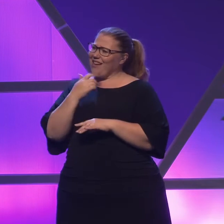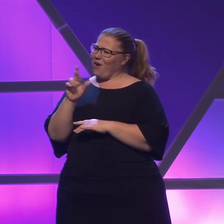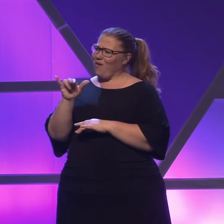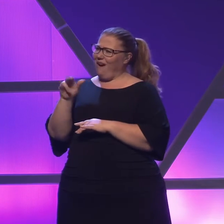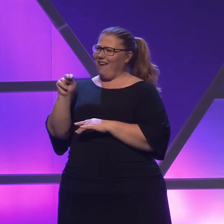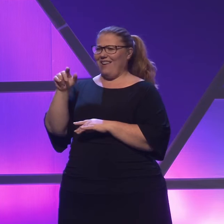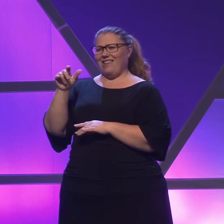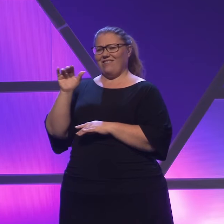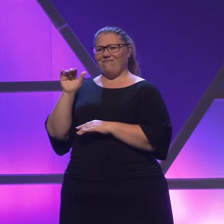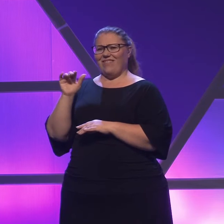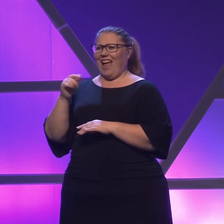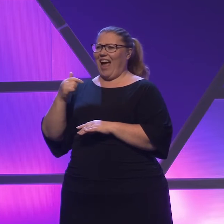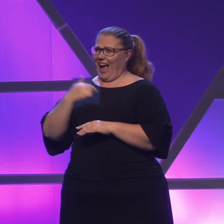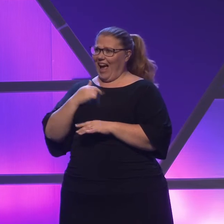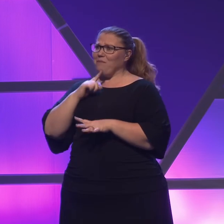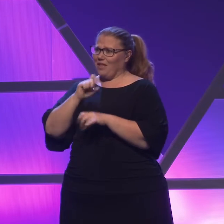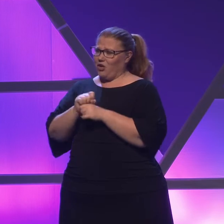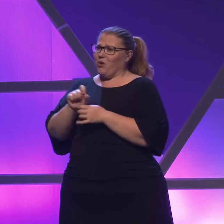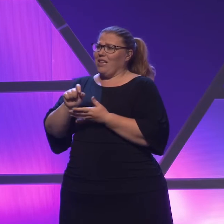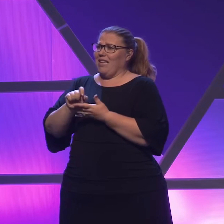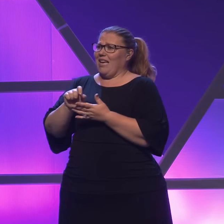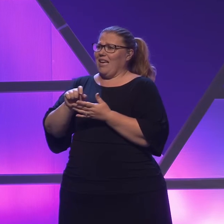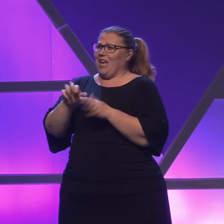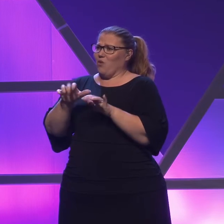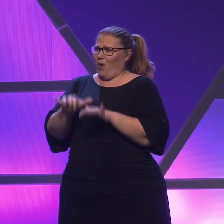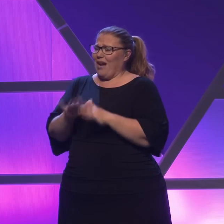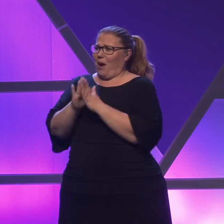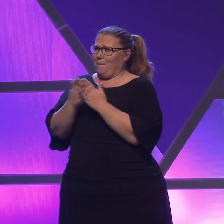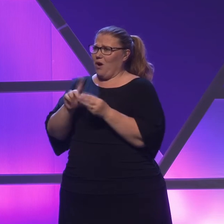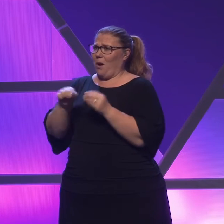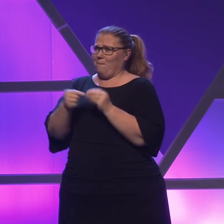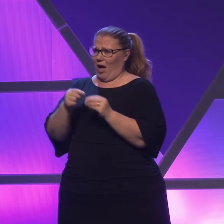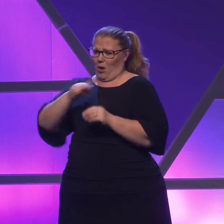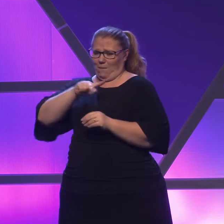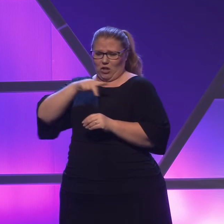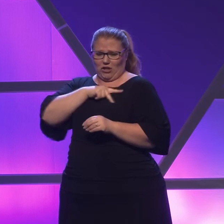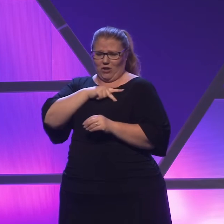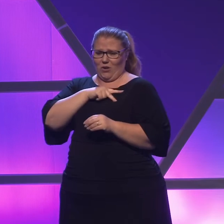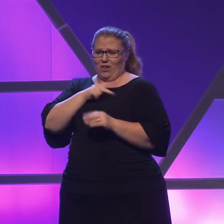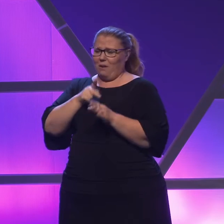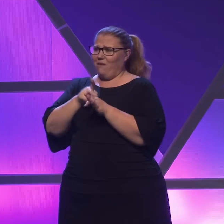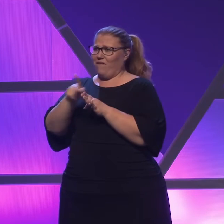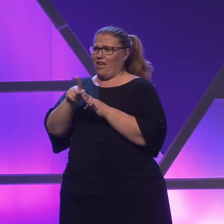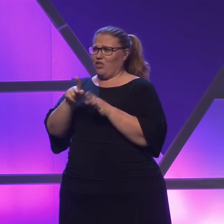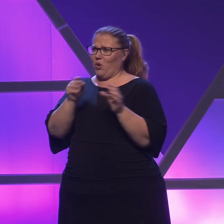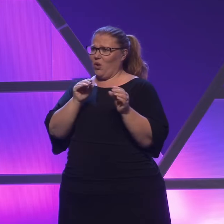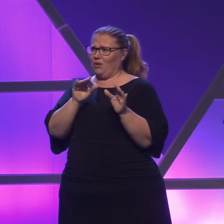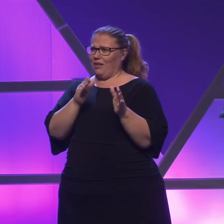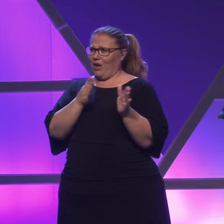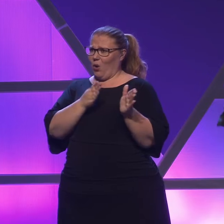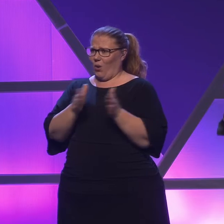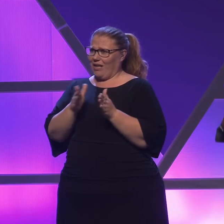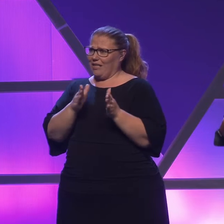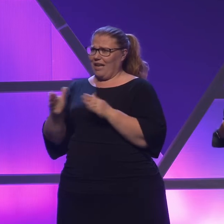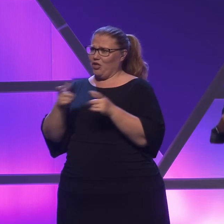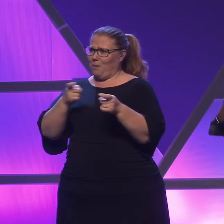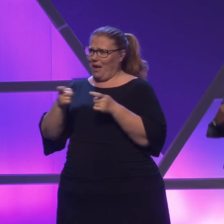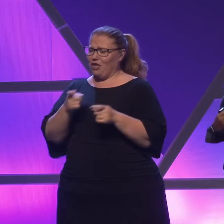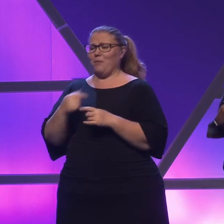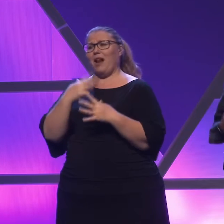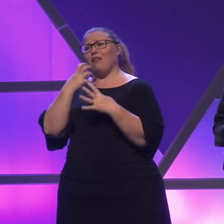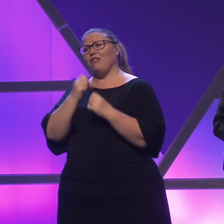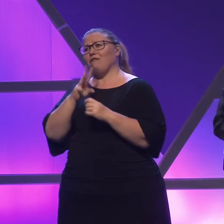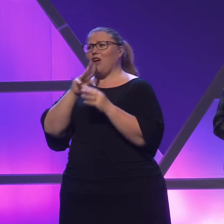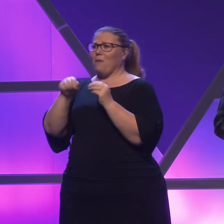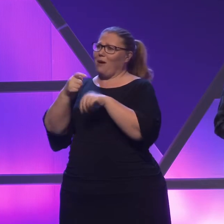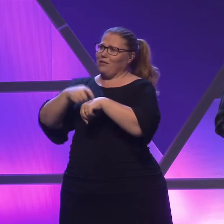am literally writing a book about personal and professional organizational management. Like, needless to say, I love to